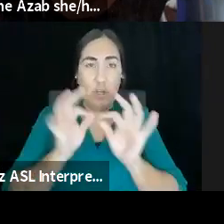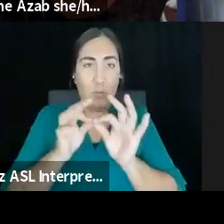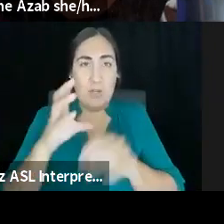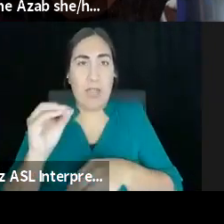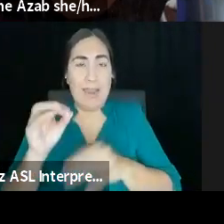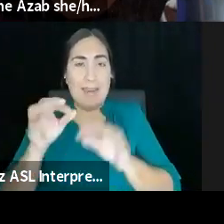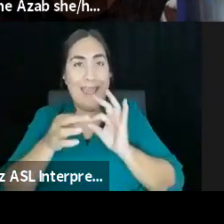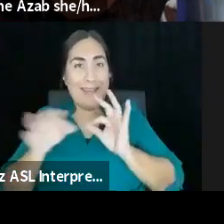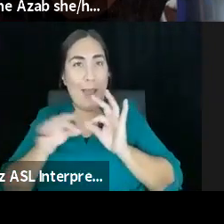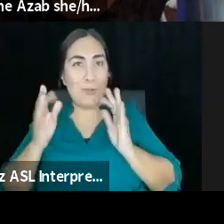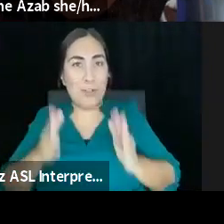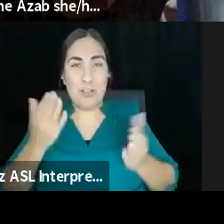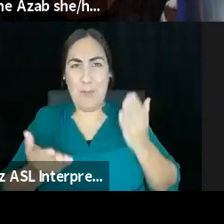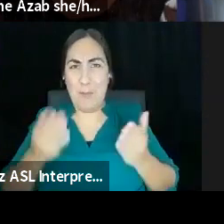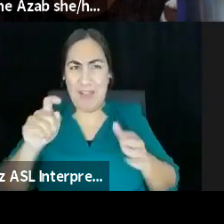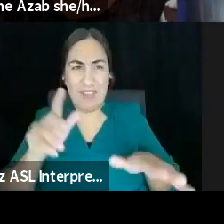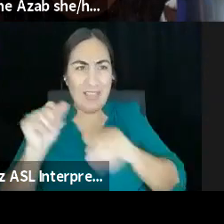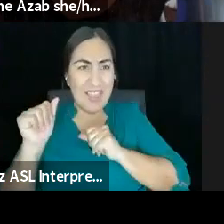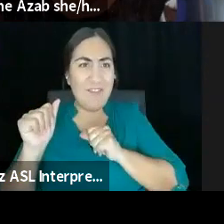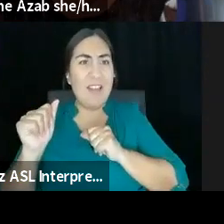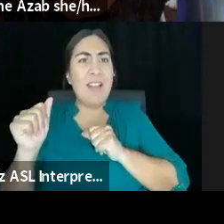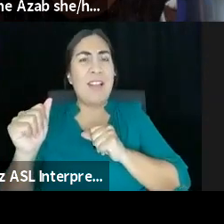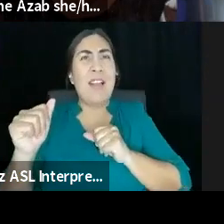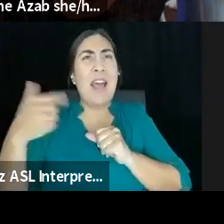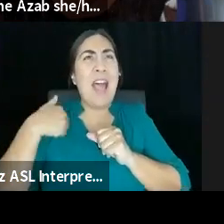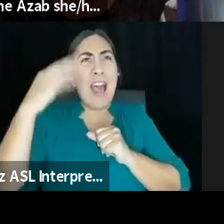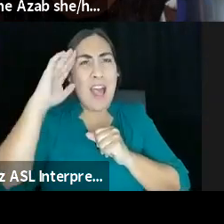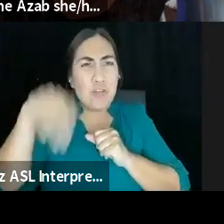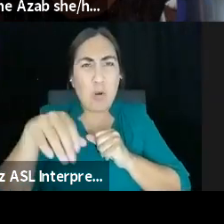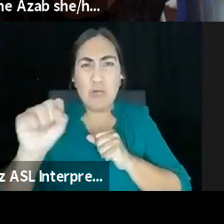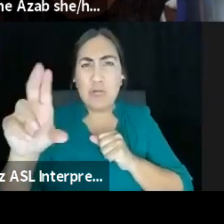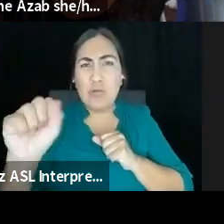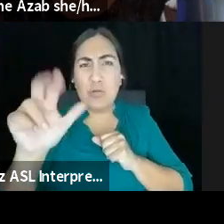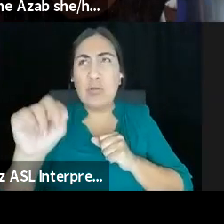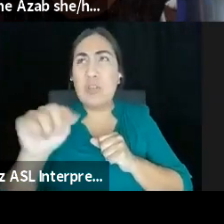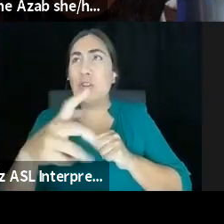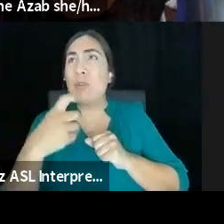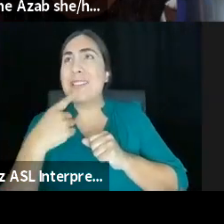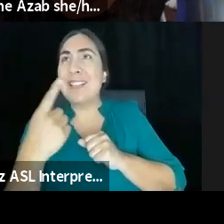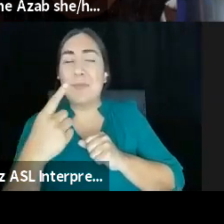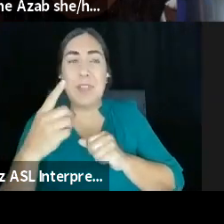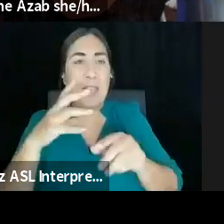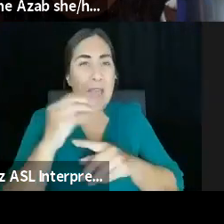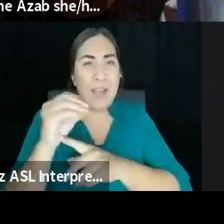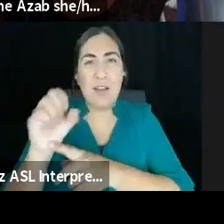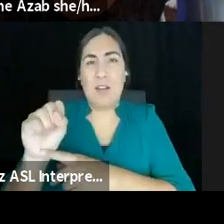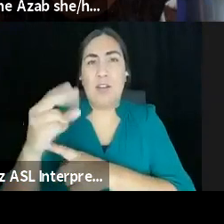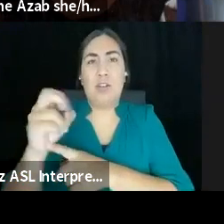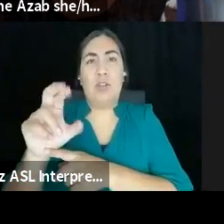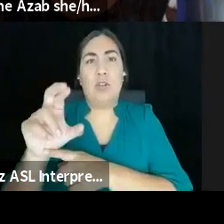but I, I know that Susan, I believe you had a thing you wanted to say, and then Shireen had a response. I just don't want everyone to like, I don't want the feed